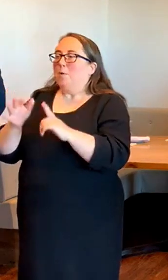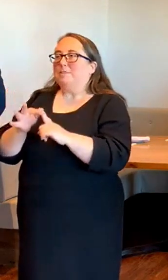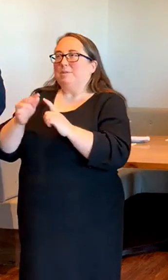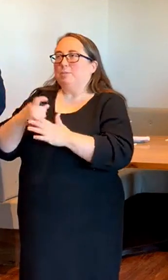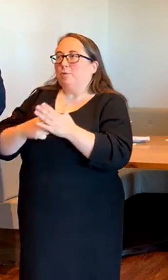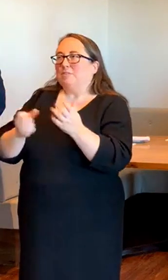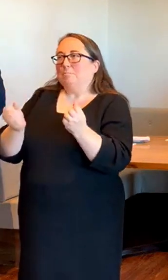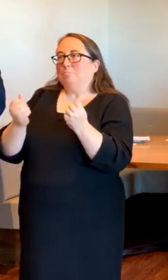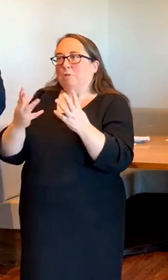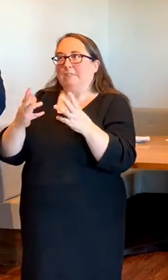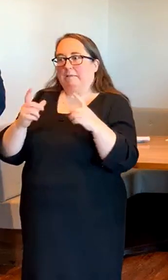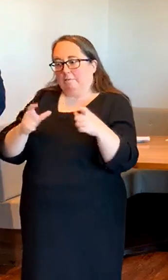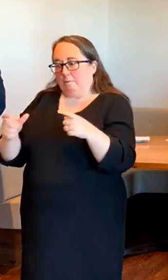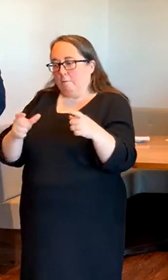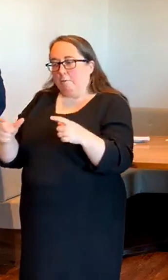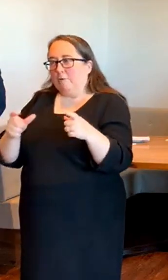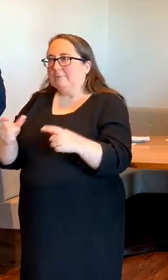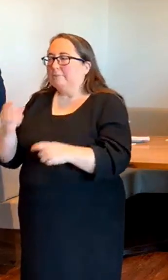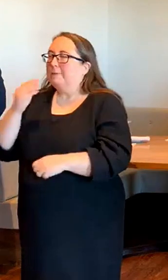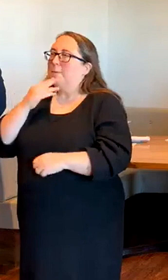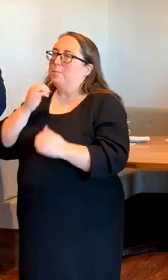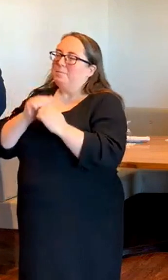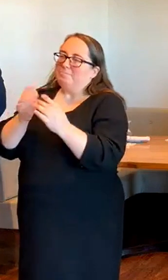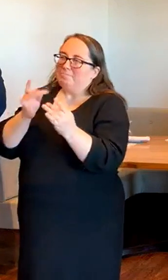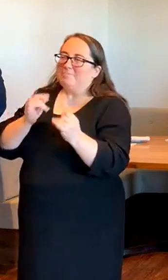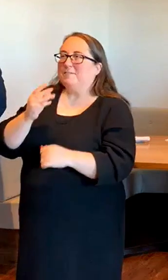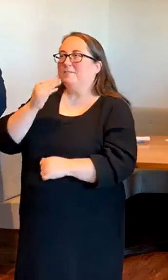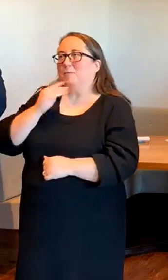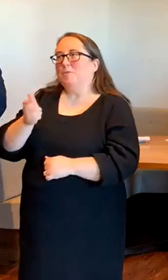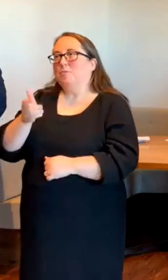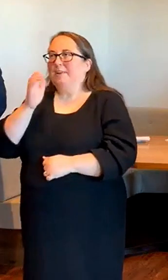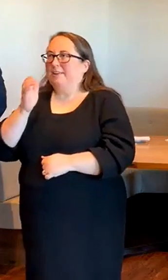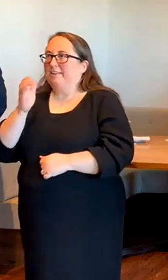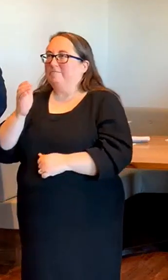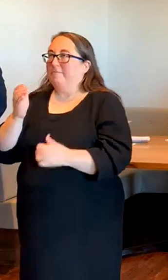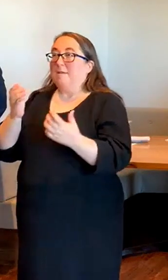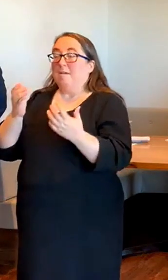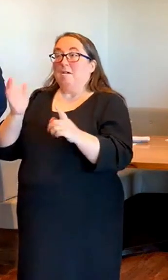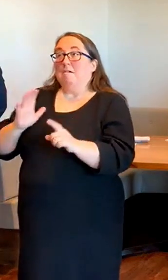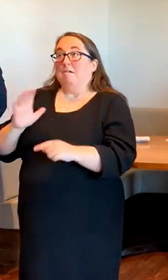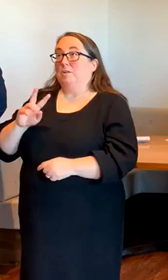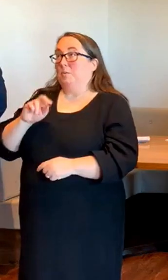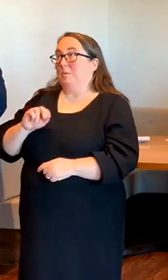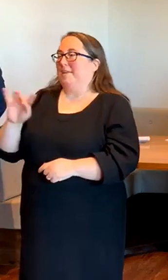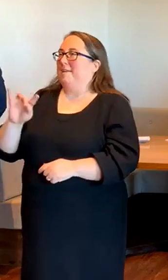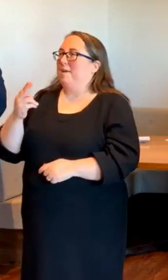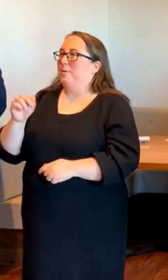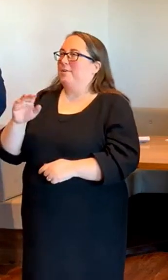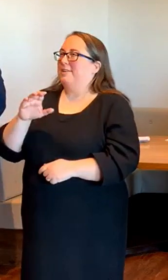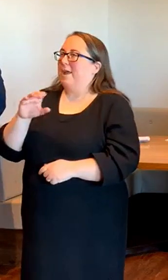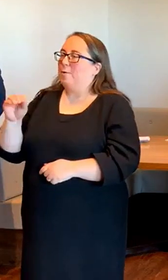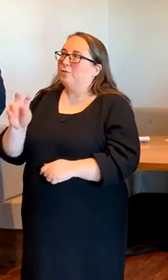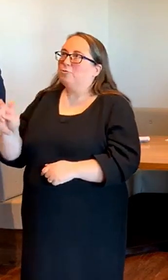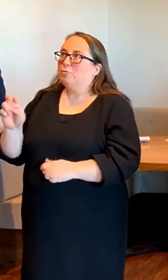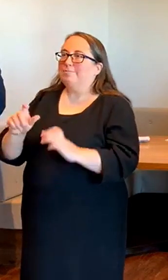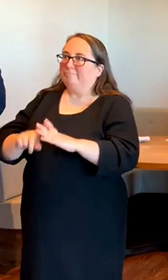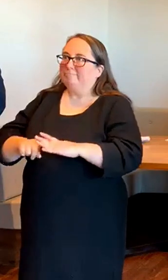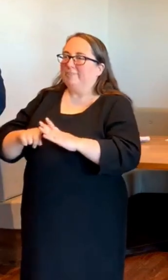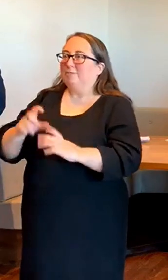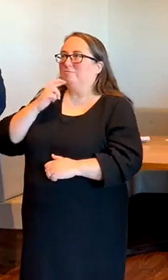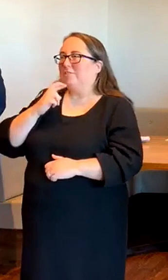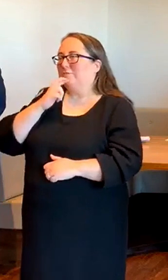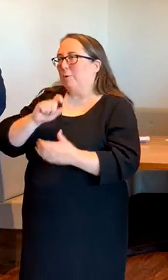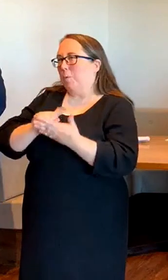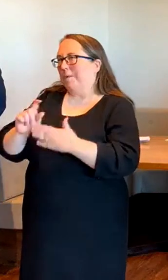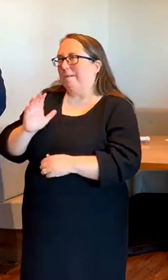-course meals featuring delicious food and drink. Whereas in 2008, Howard County tourism and promotion initiated restaurant weeks